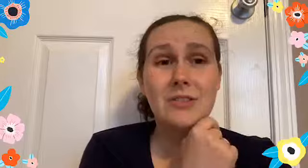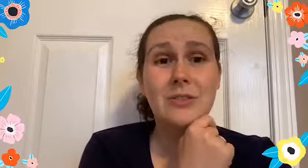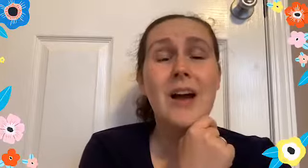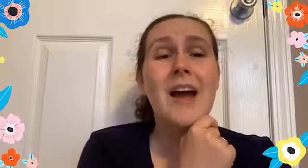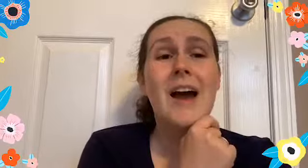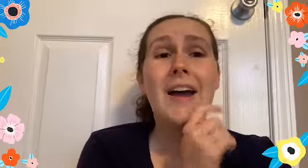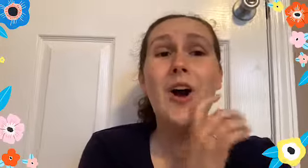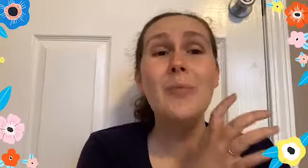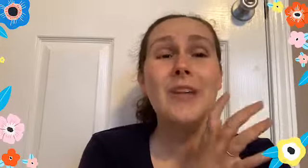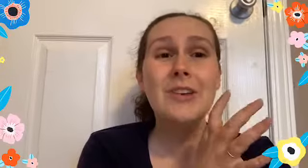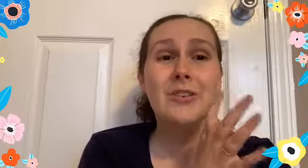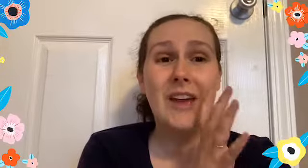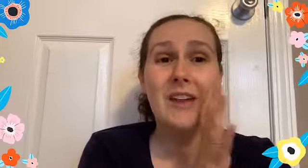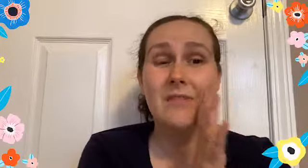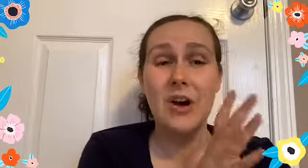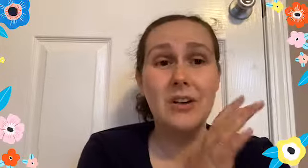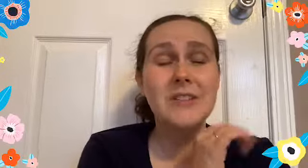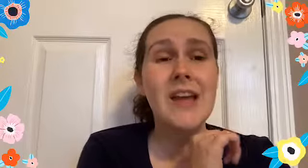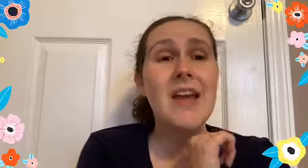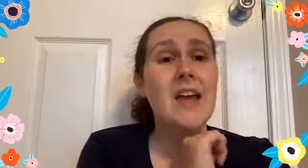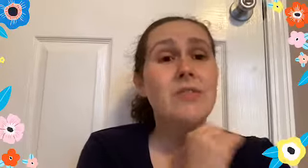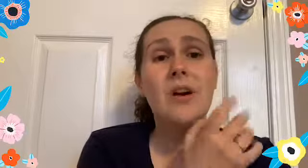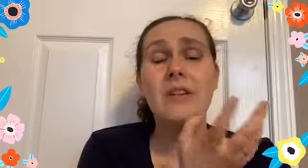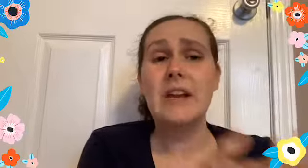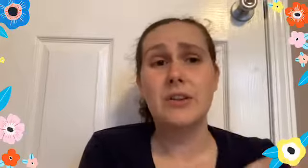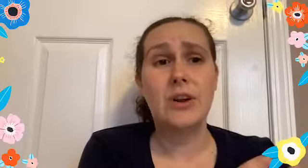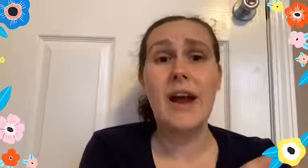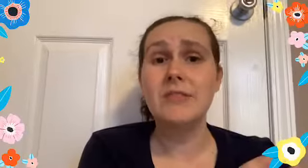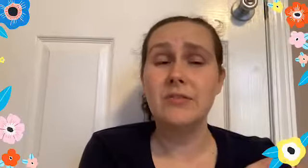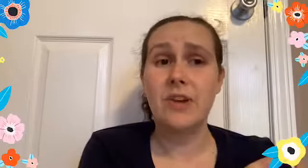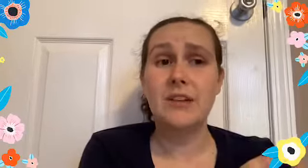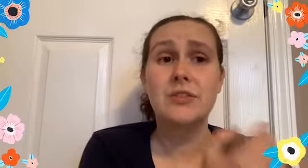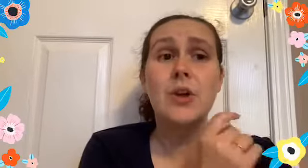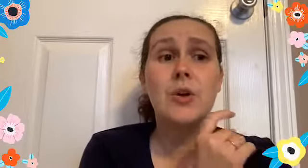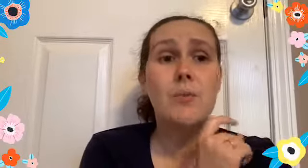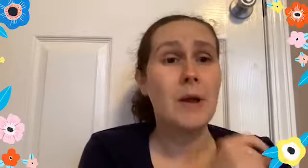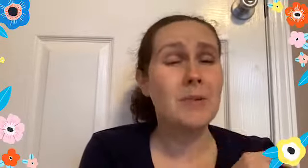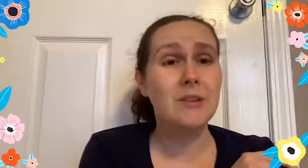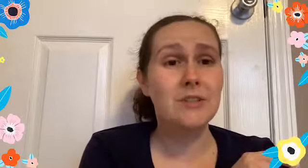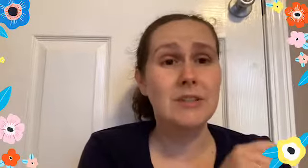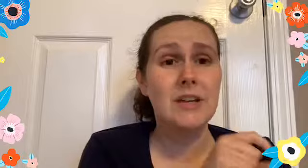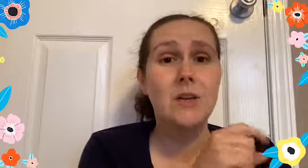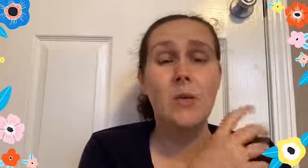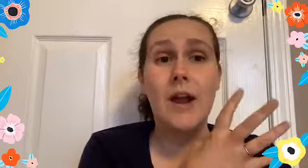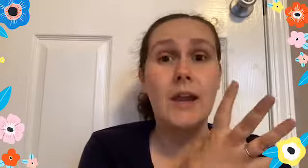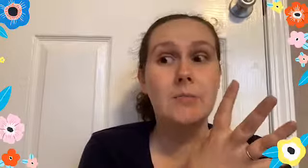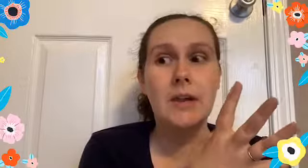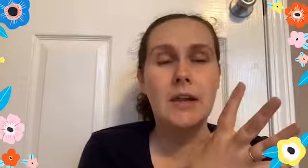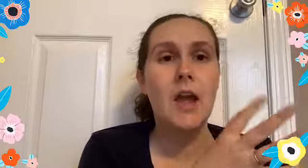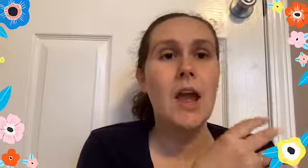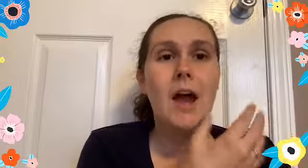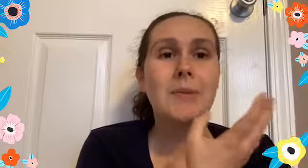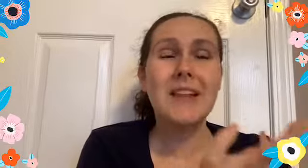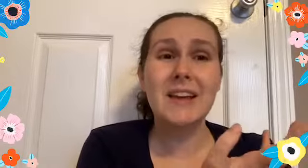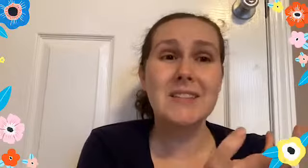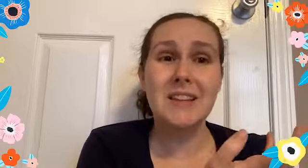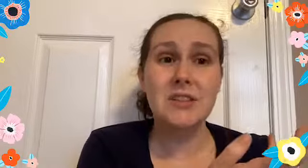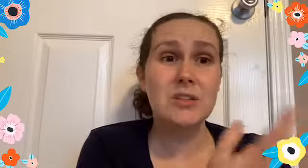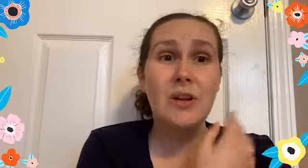too. I hope that you get involved. If you have any other crafty friends who might be interested or anybody, I mean, like I said, this is great